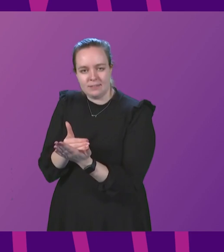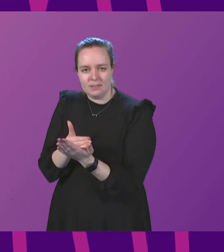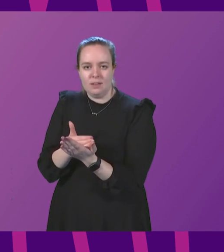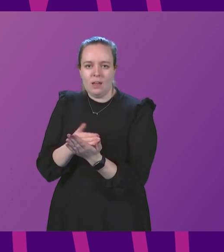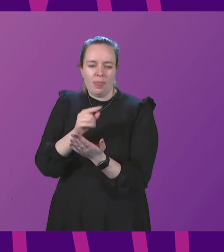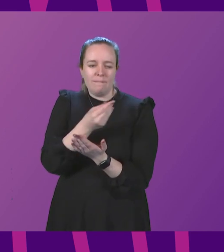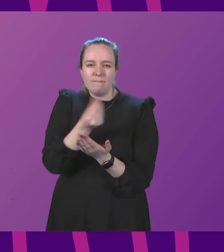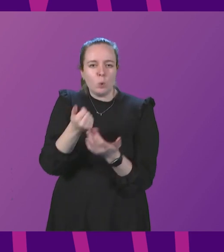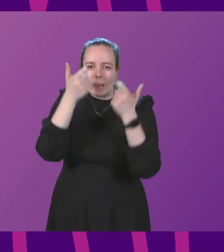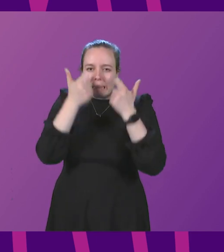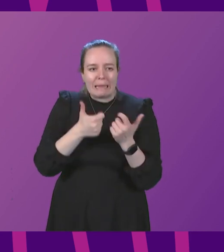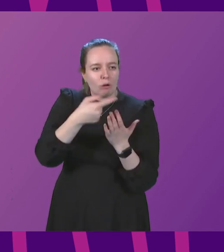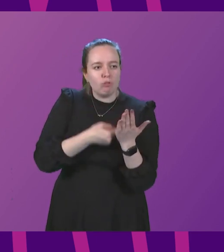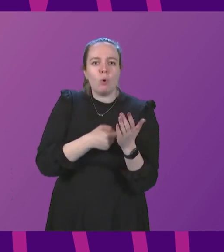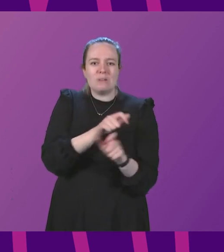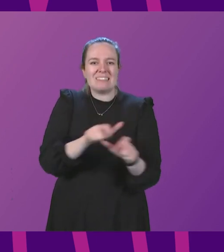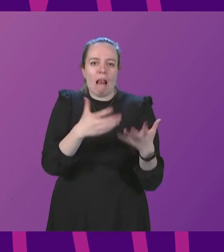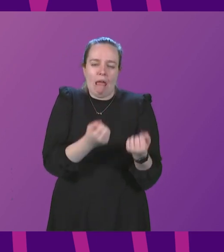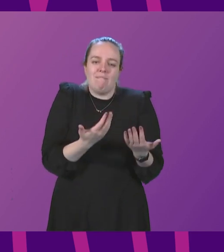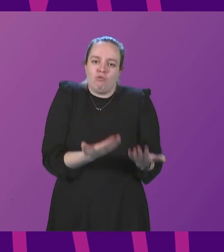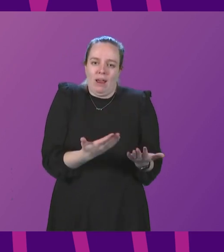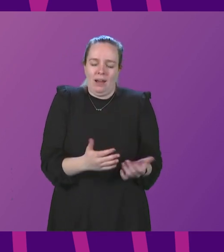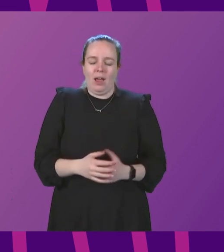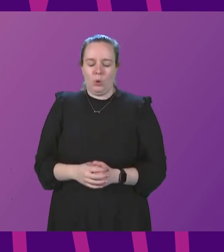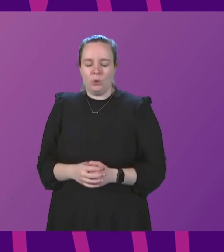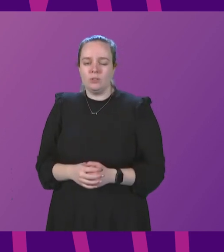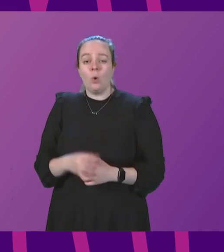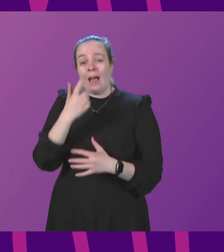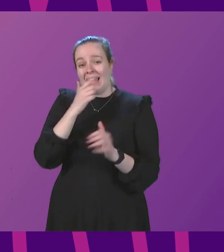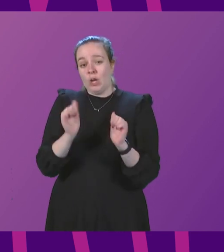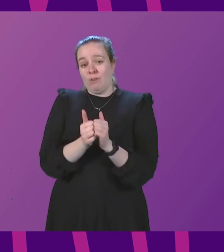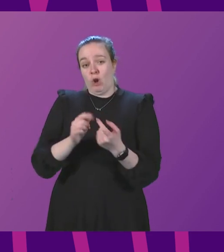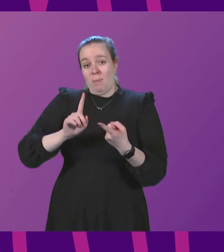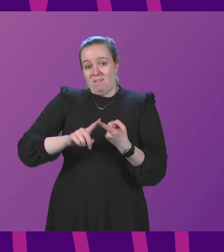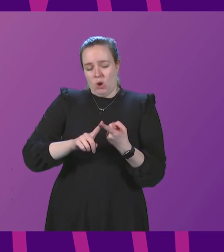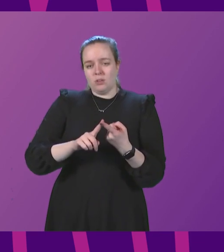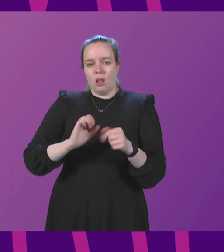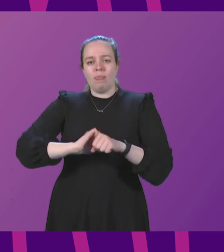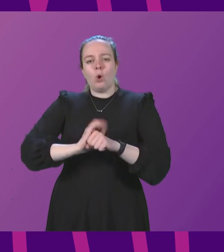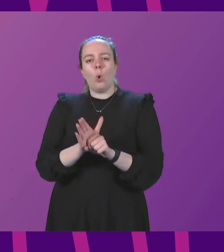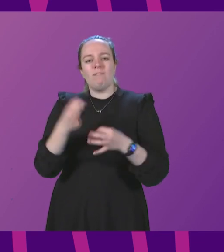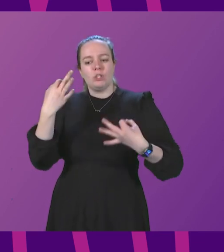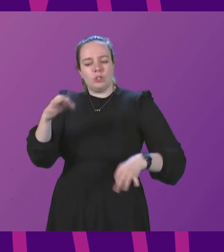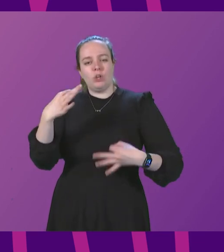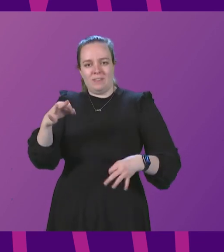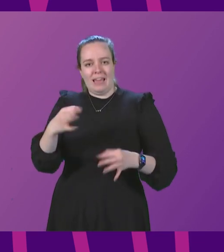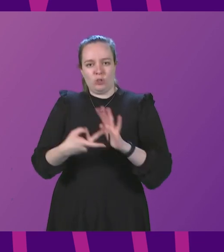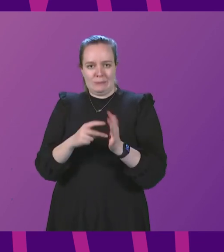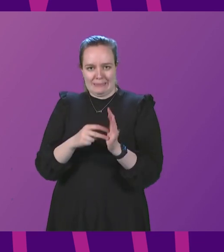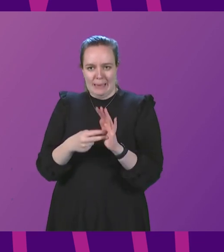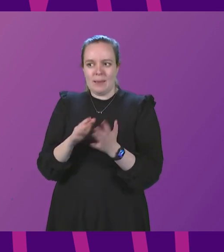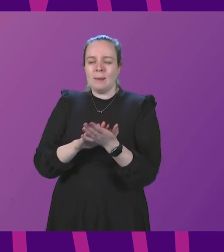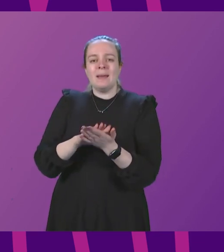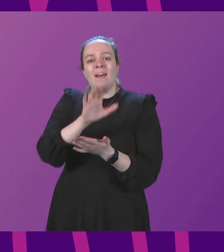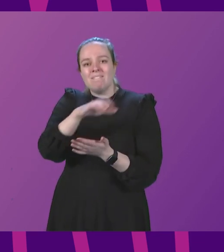protective measures that remain in place at this stage. So, I can confirm firstly that the COVID certification scheme requiring certain